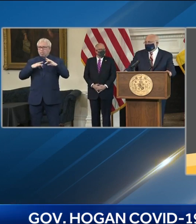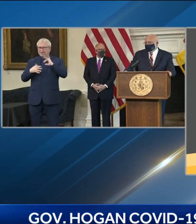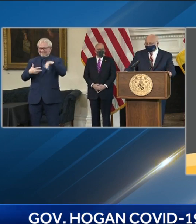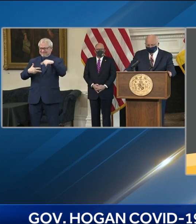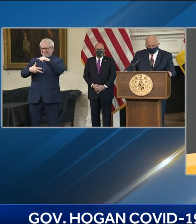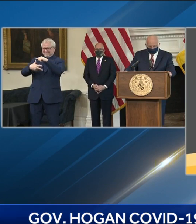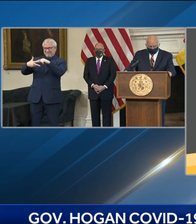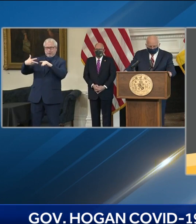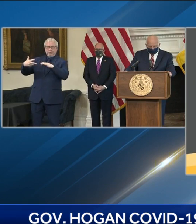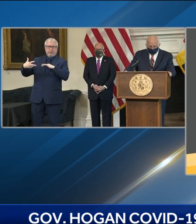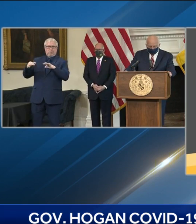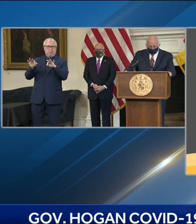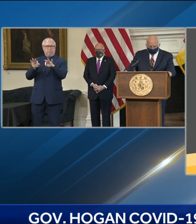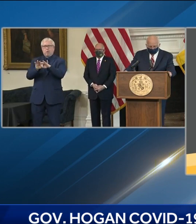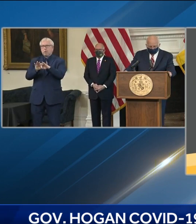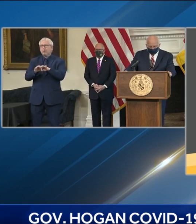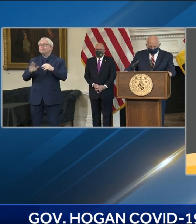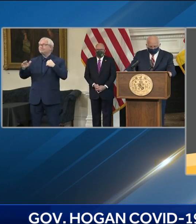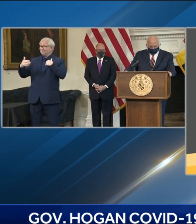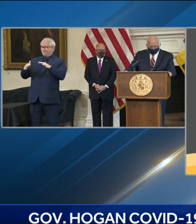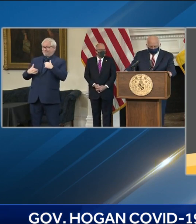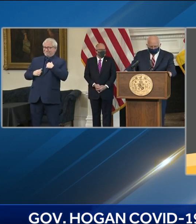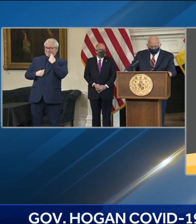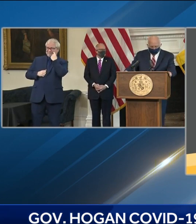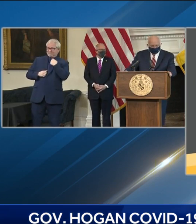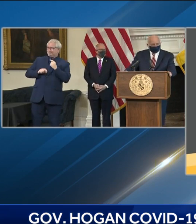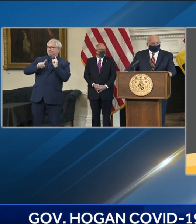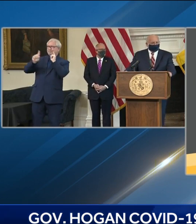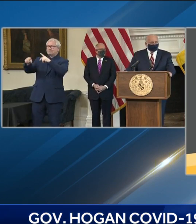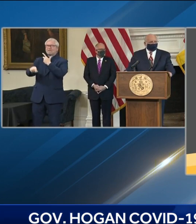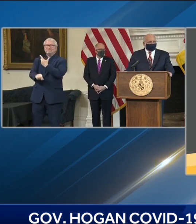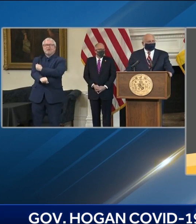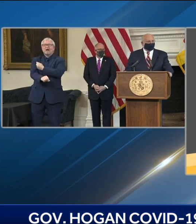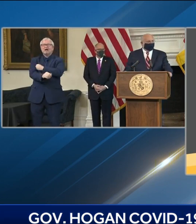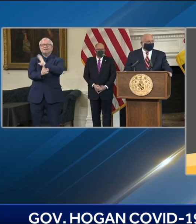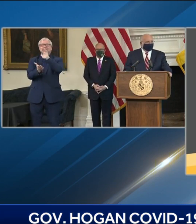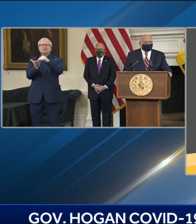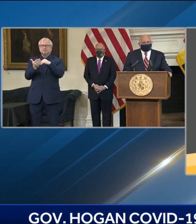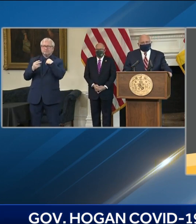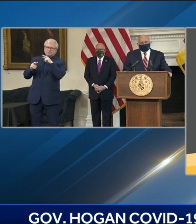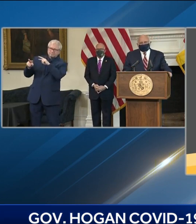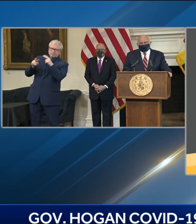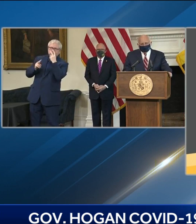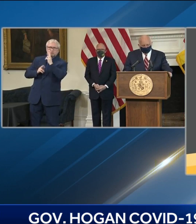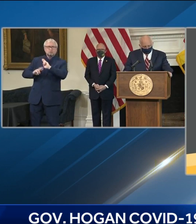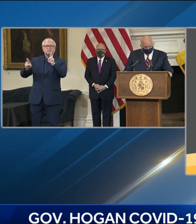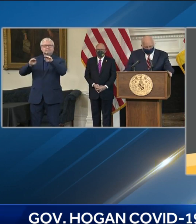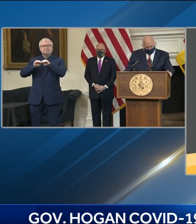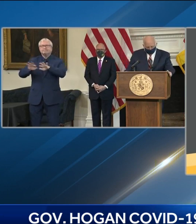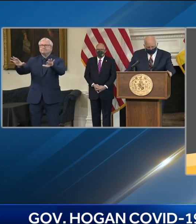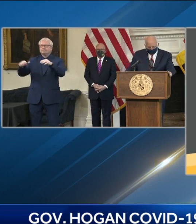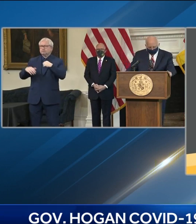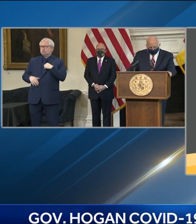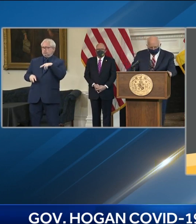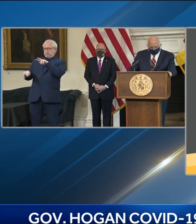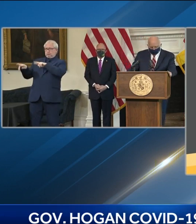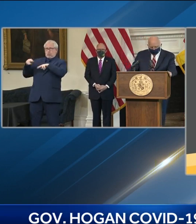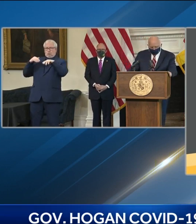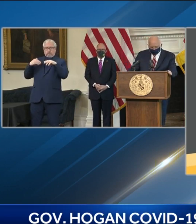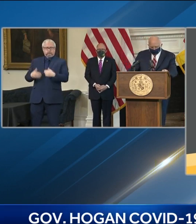impressive. But what was most important to me was seeing one individual after another